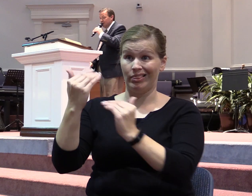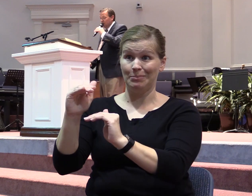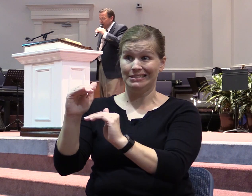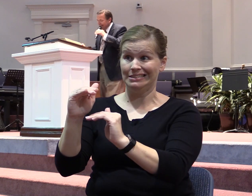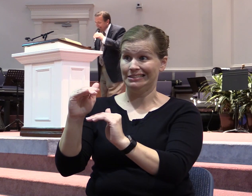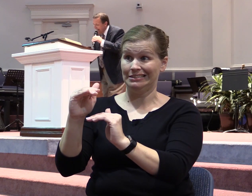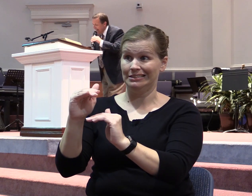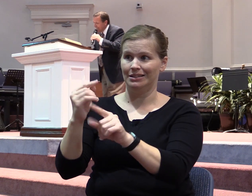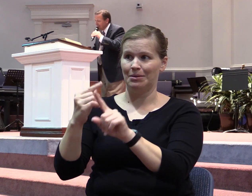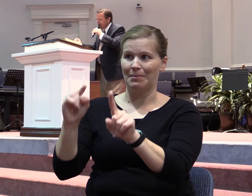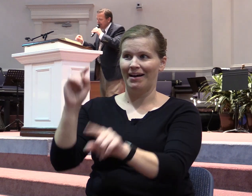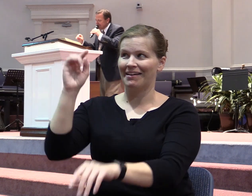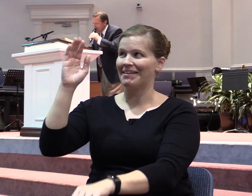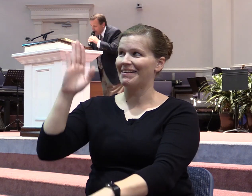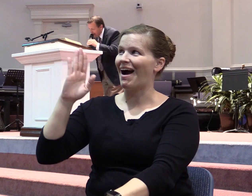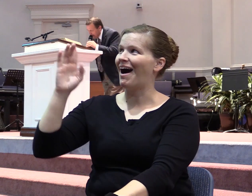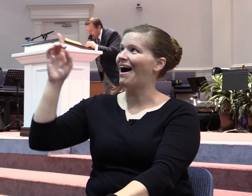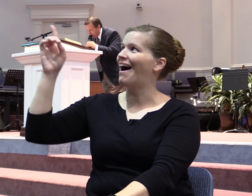But God is limitless.